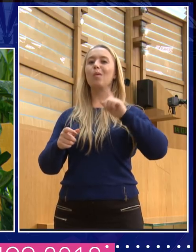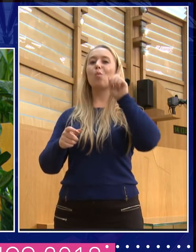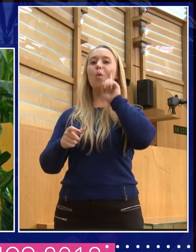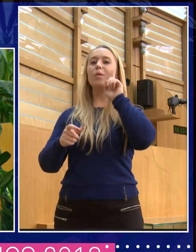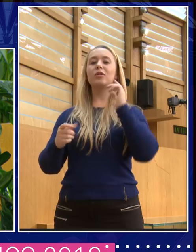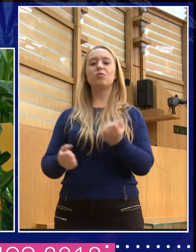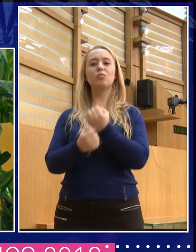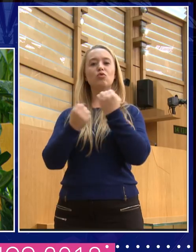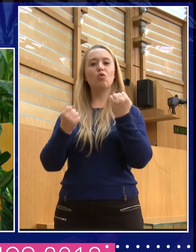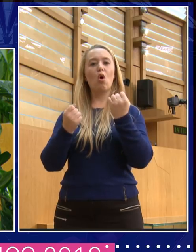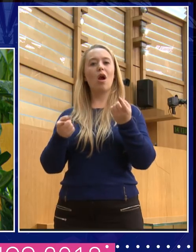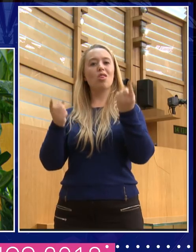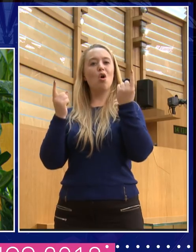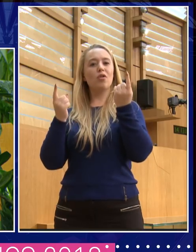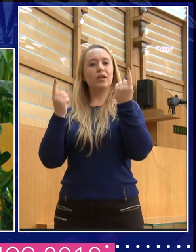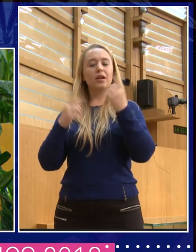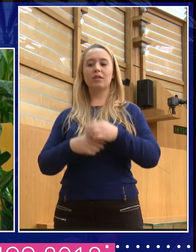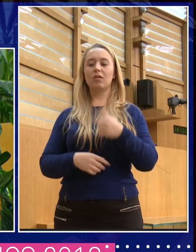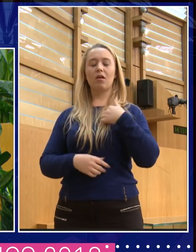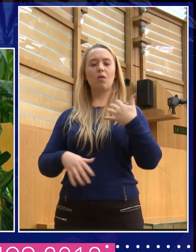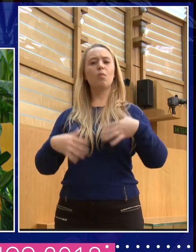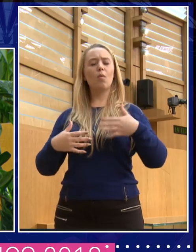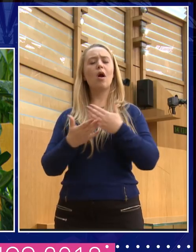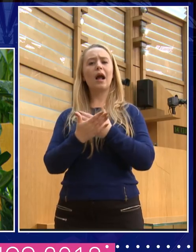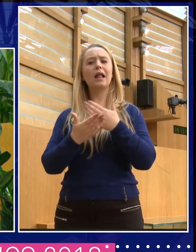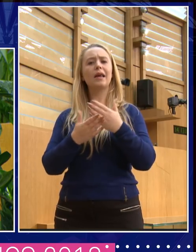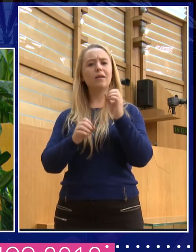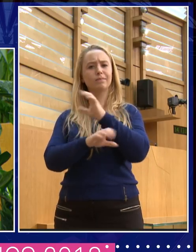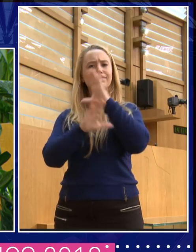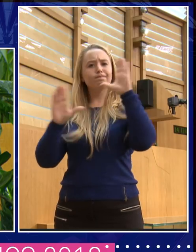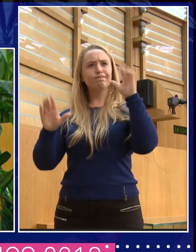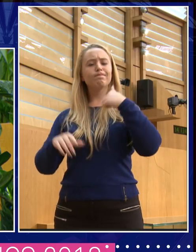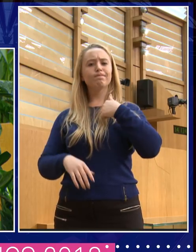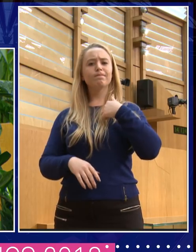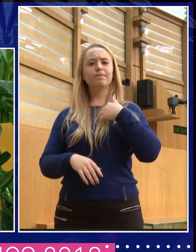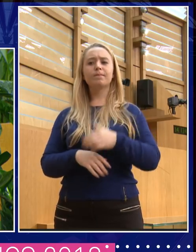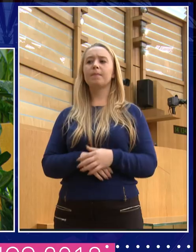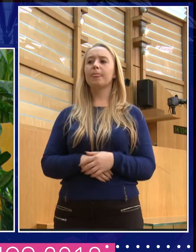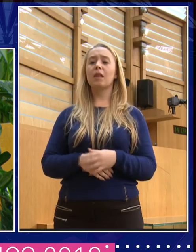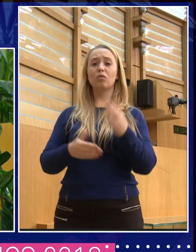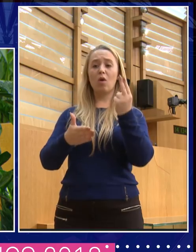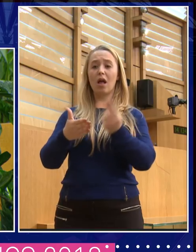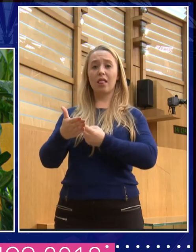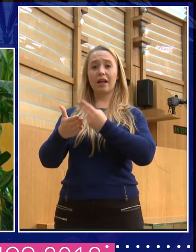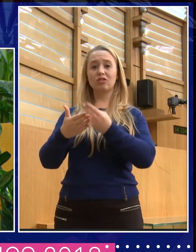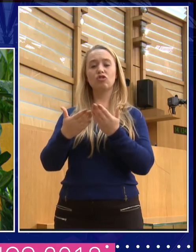clearly to me in just before and just after the last general election. And